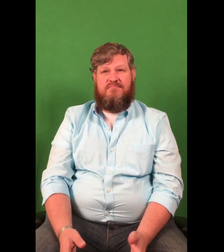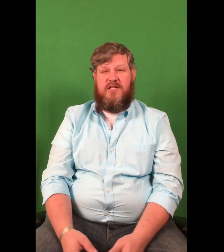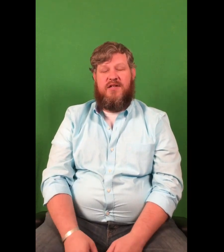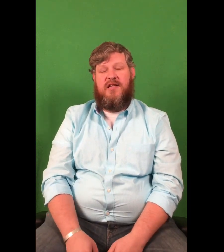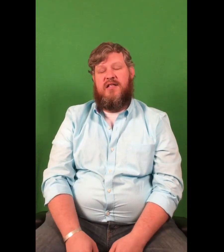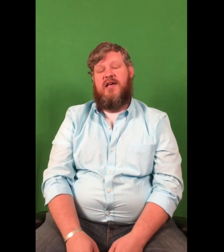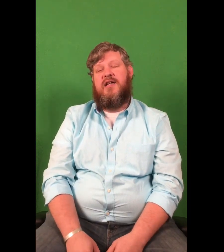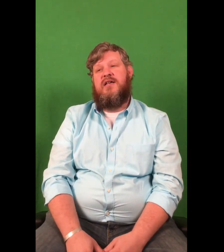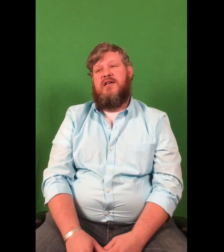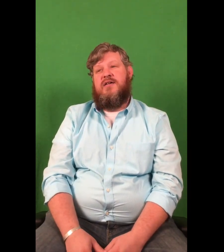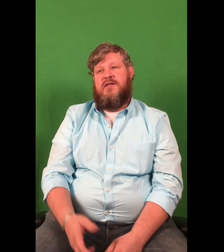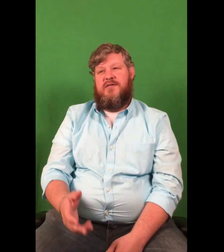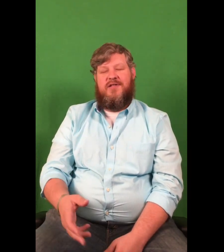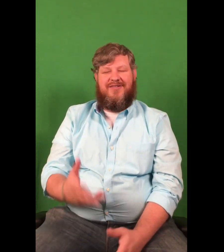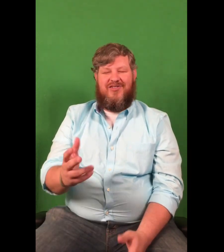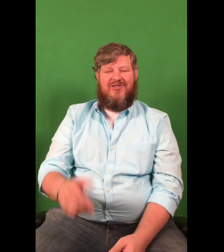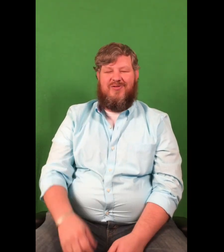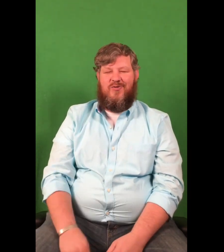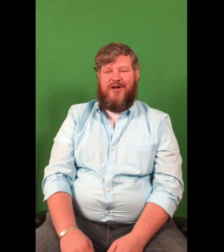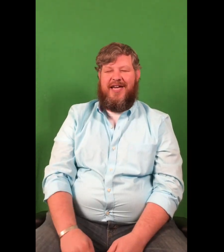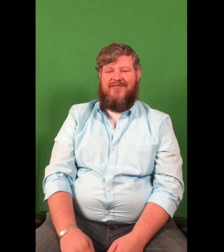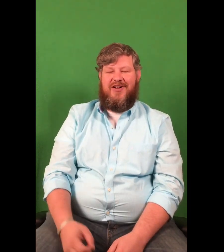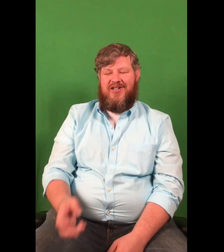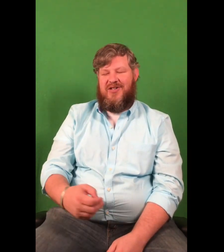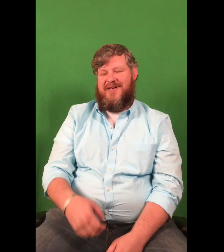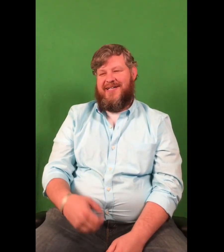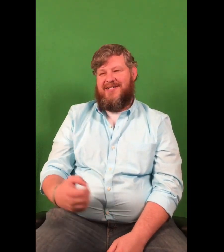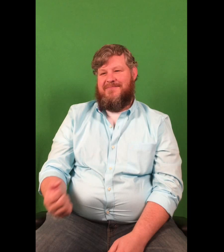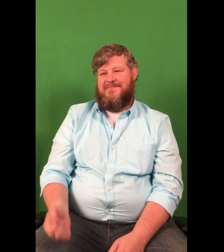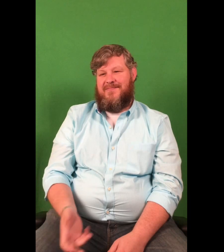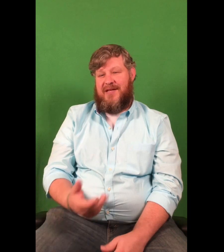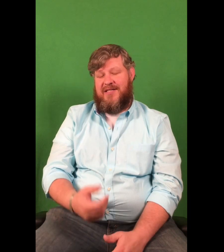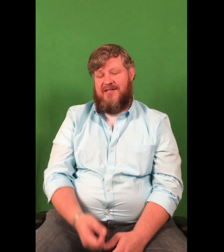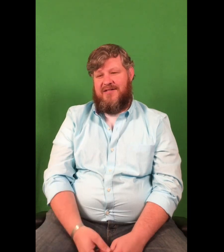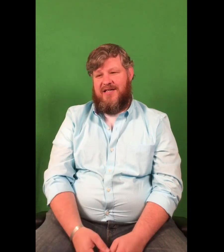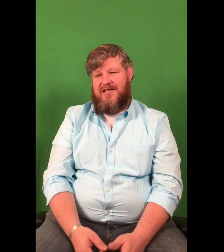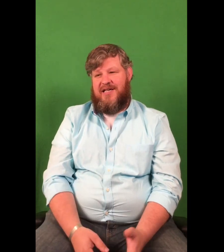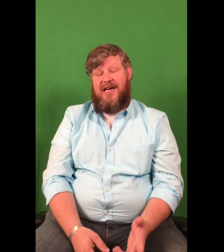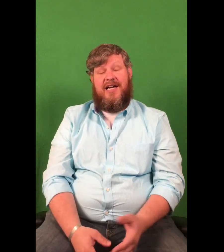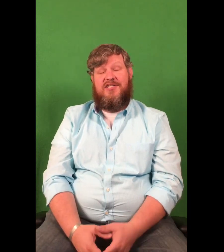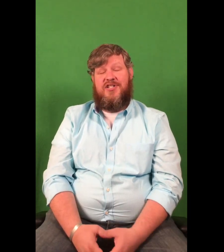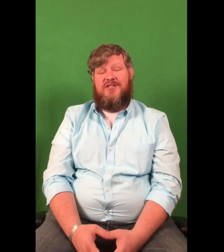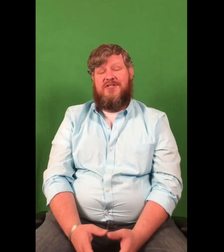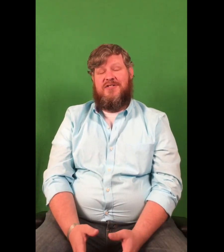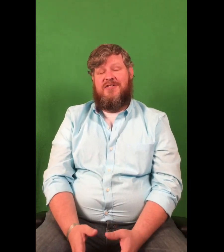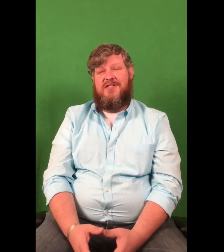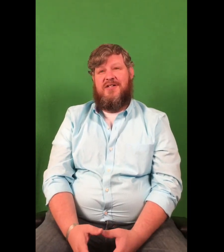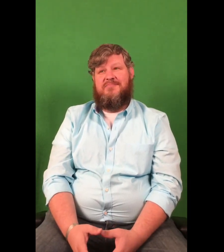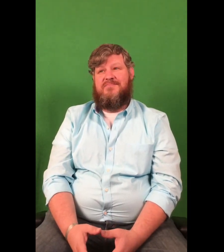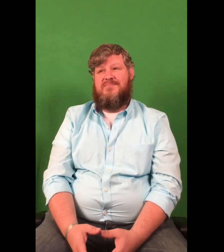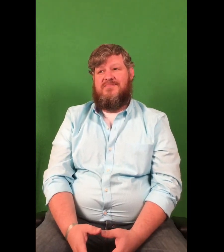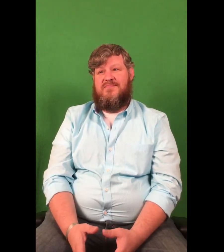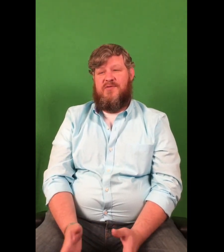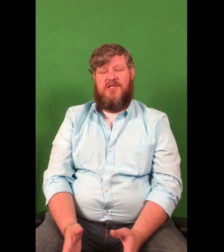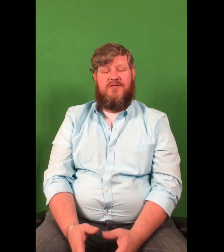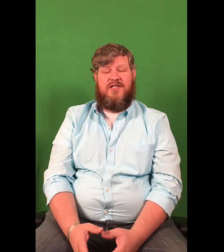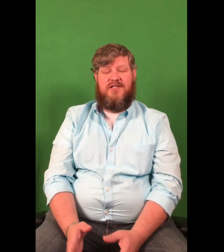you know, anything like that. But anyway, that was just a weak caveat. I jumped back. And so, at the shelter, it was interesting.